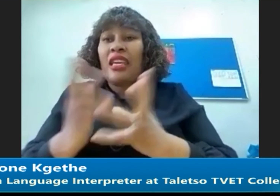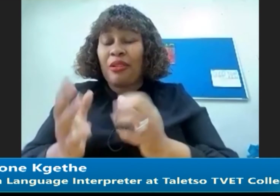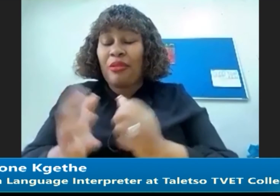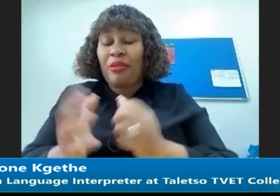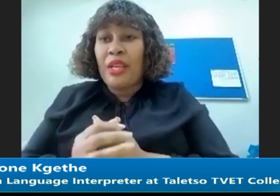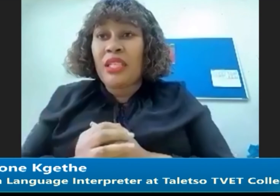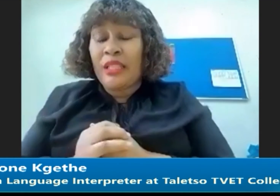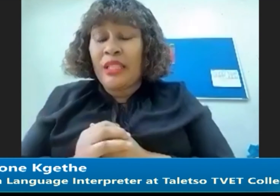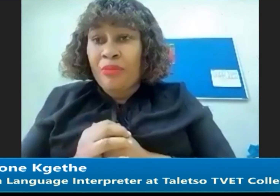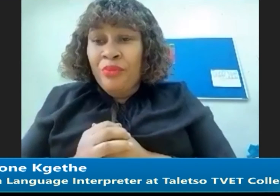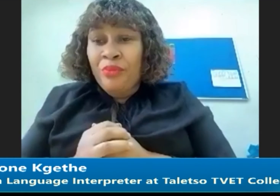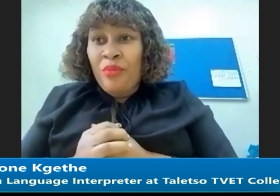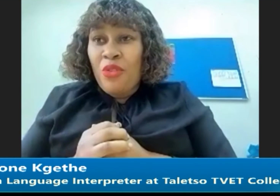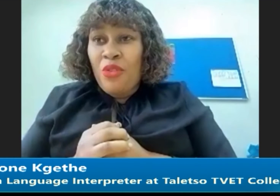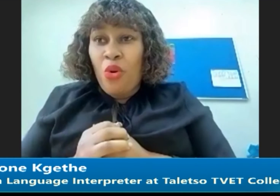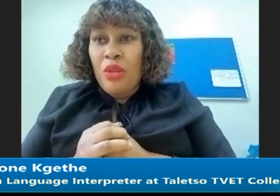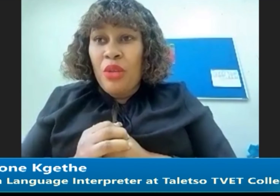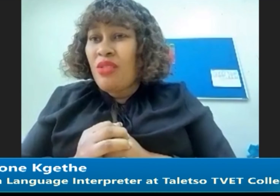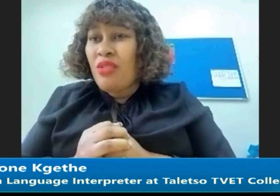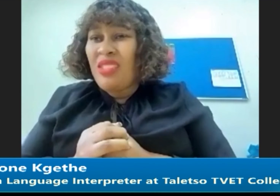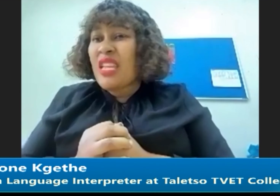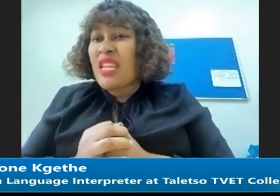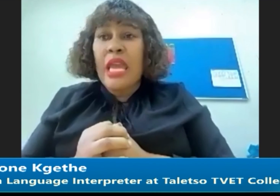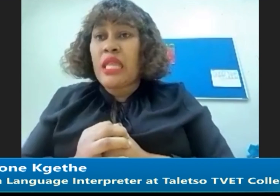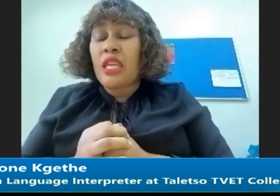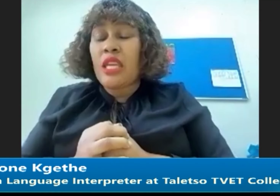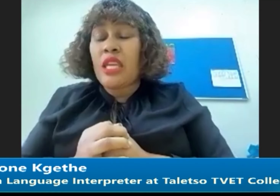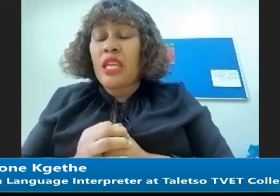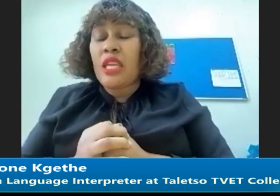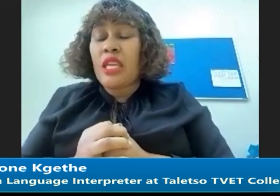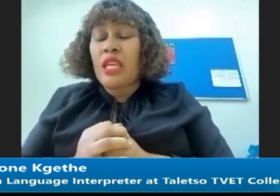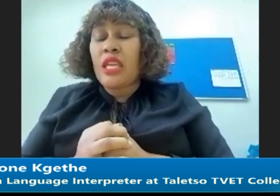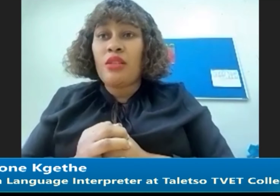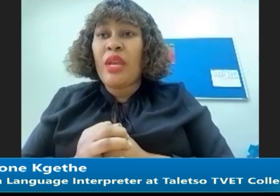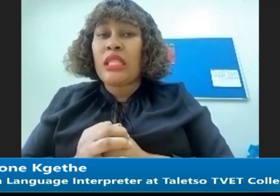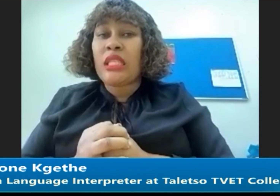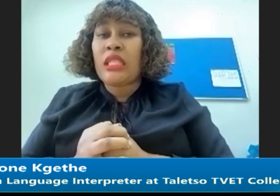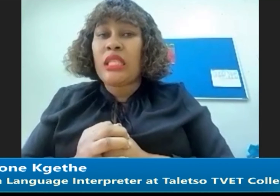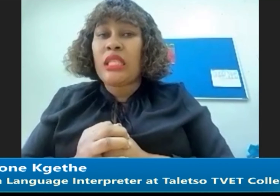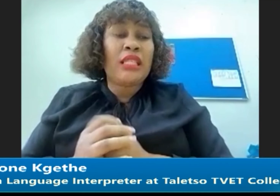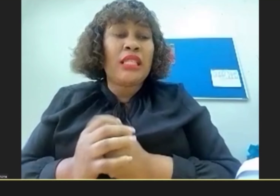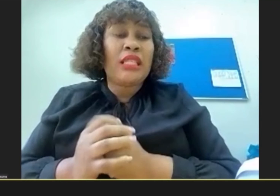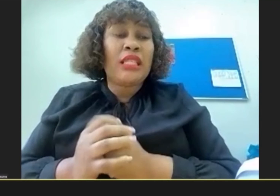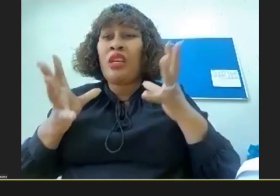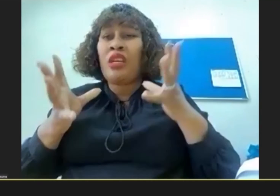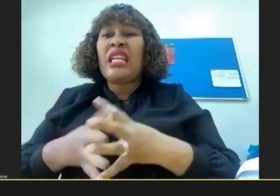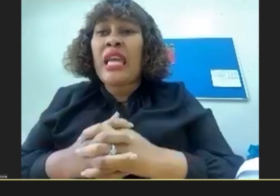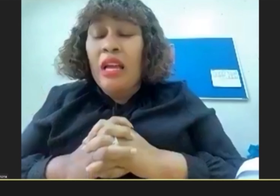Basically Wow You know He was not saying anything He was not making sense He was not making Sign language I don't know what that